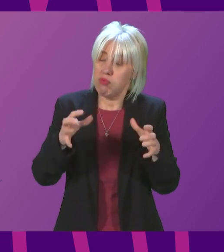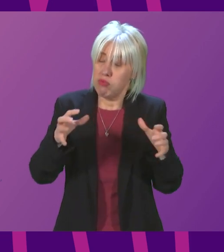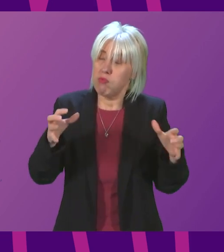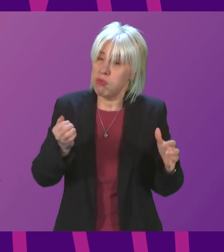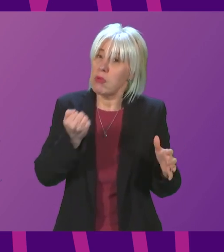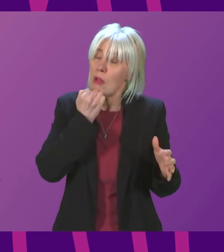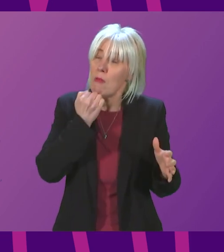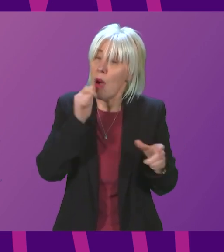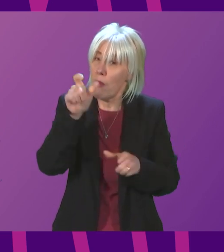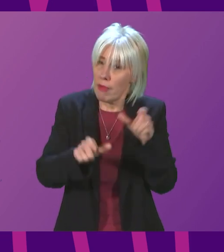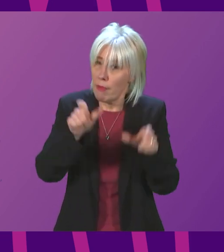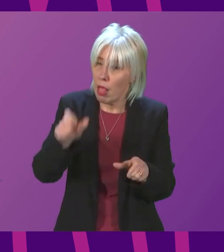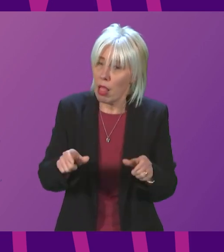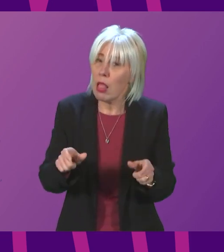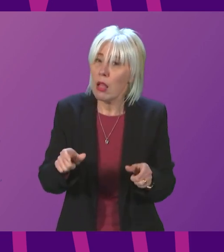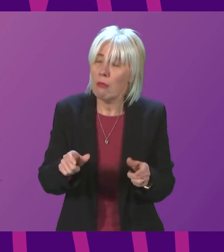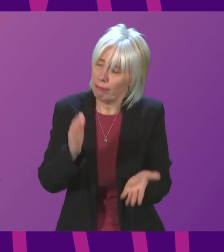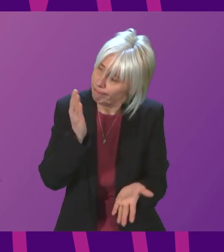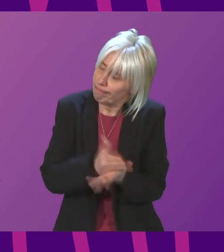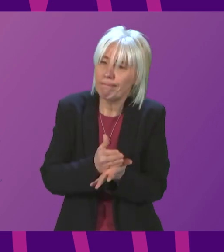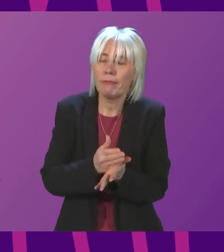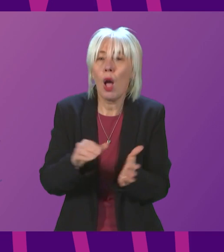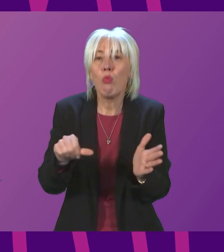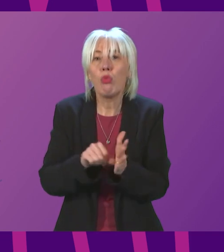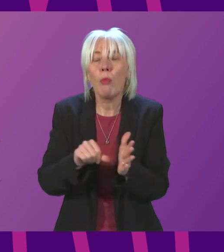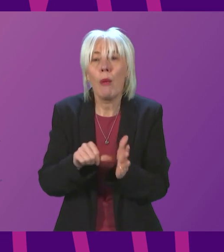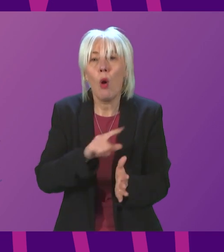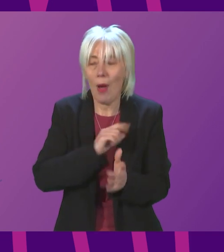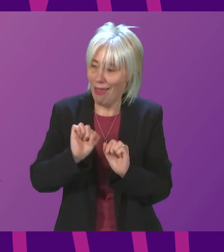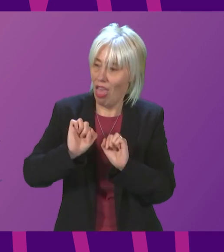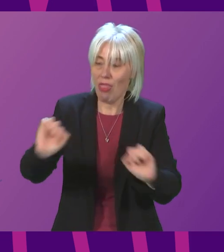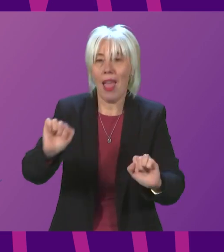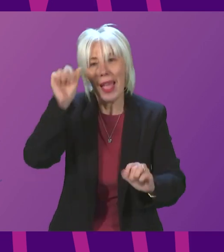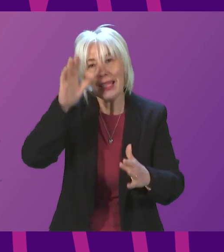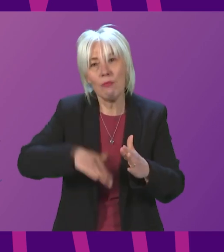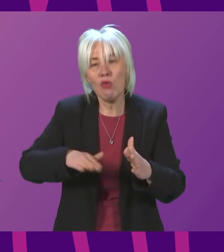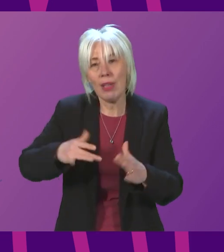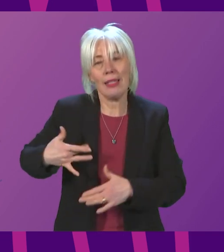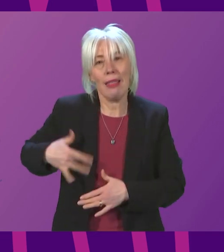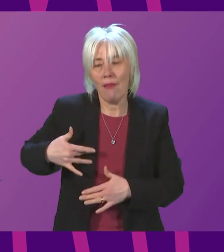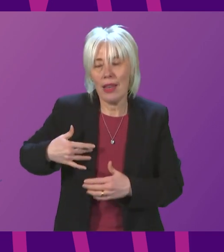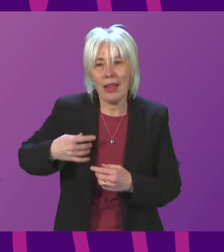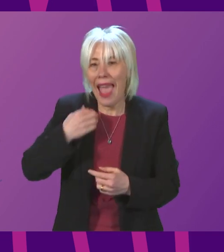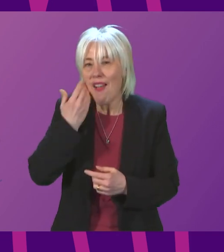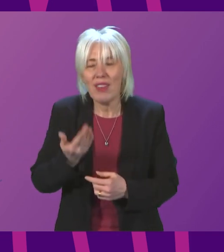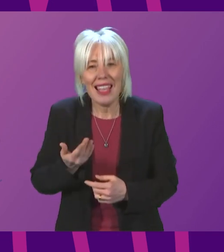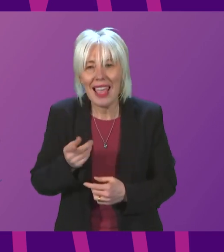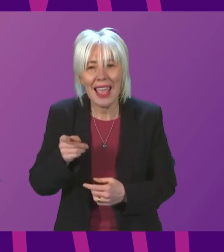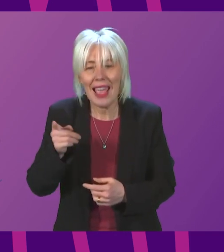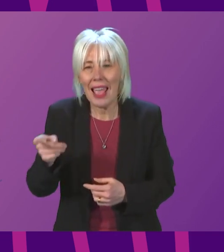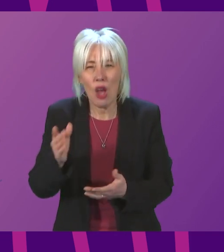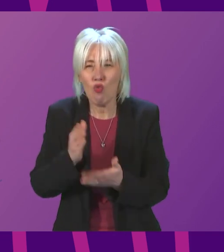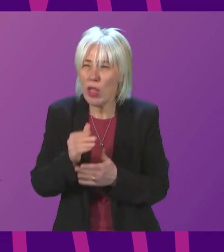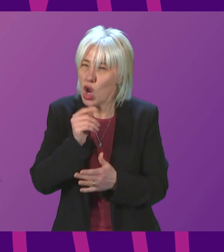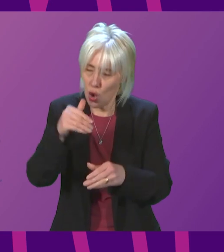And it's especially a problem because their experience on the ground is not as painted within